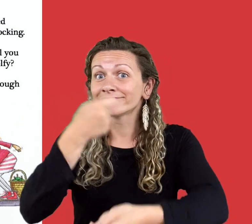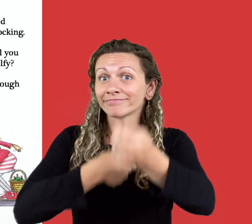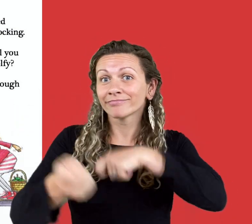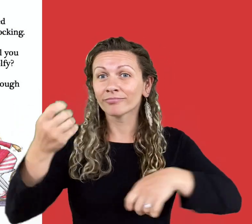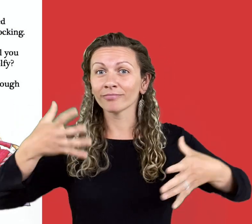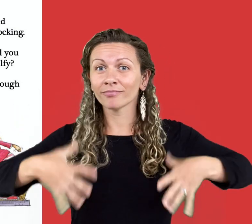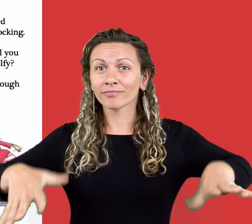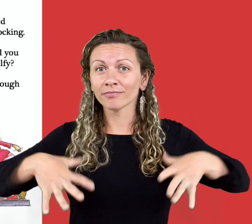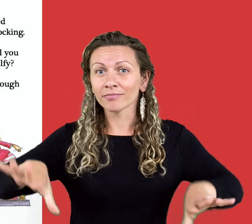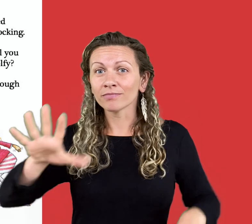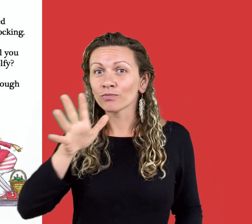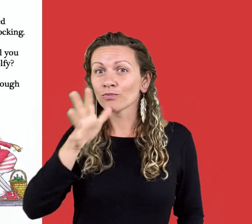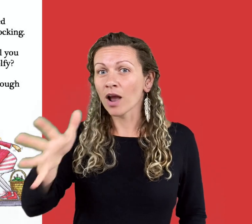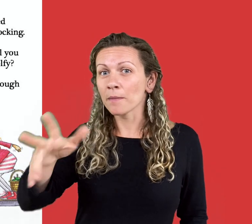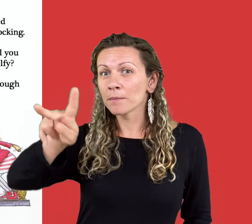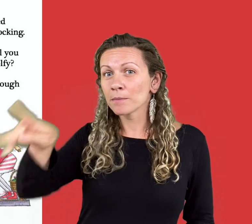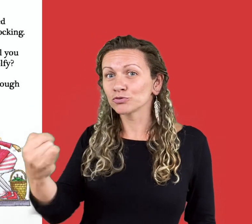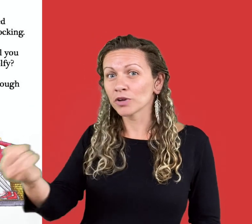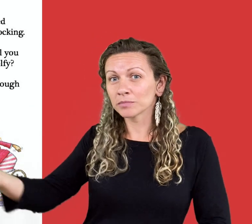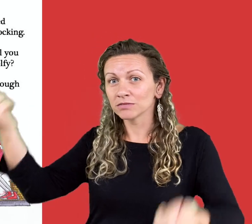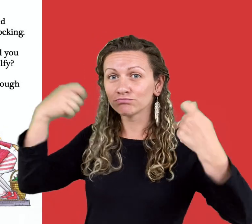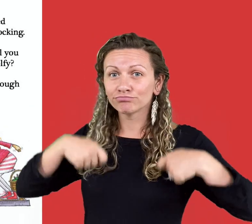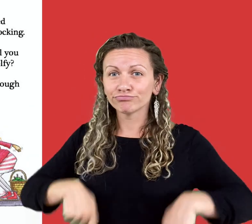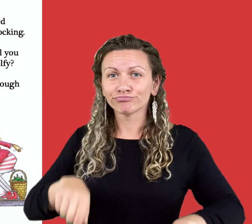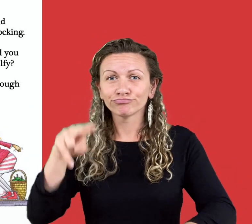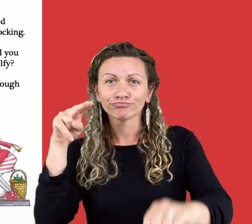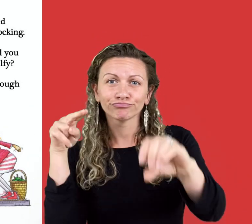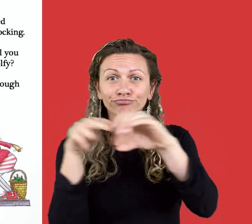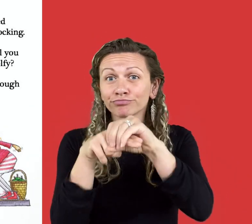Will you put on her nightie and hide in her bed?